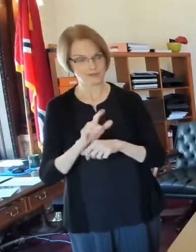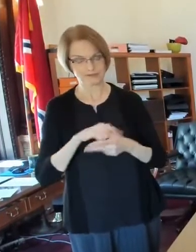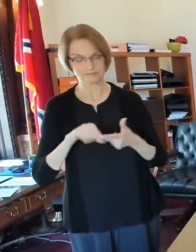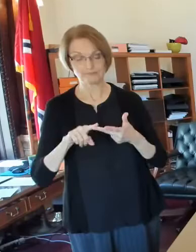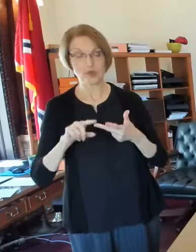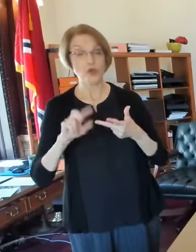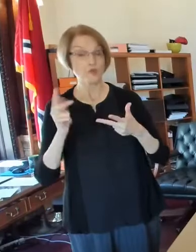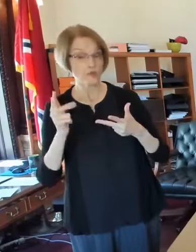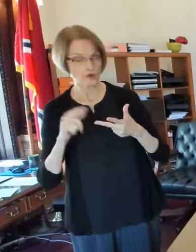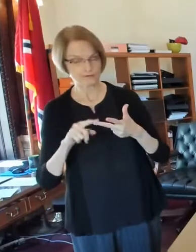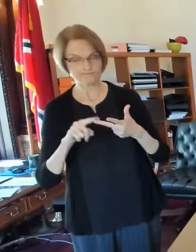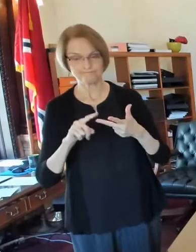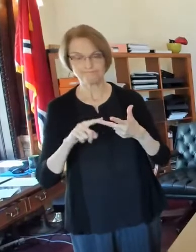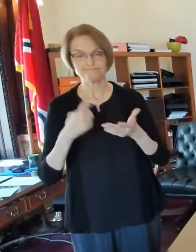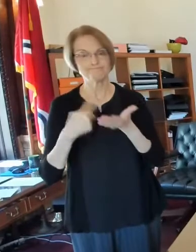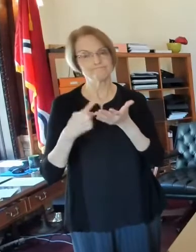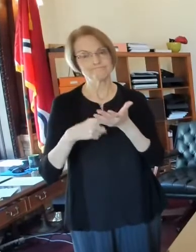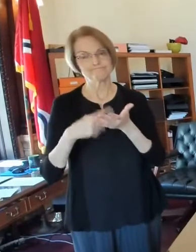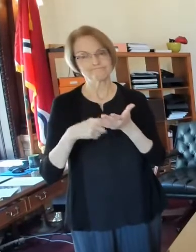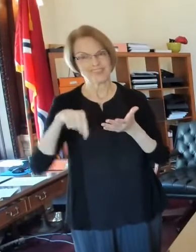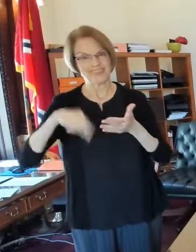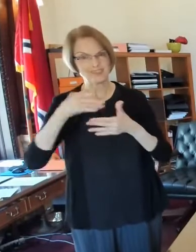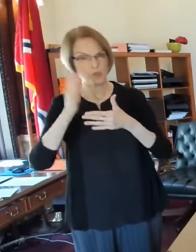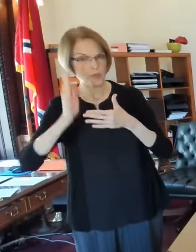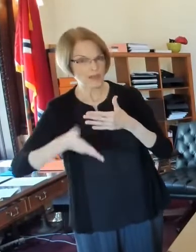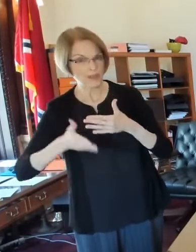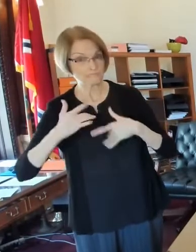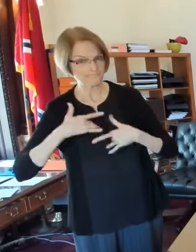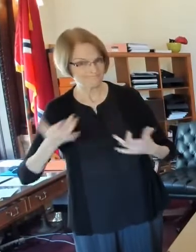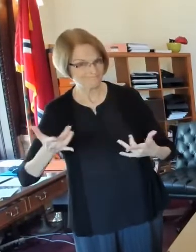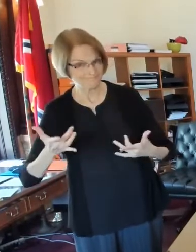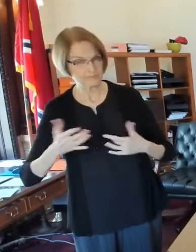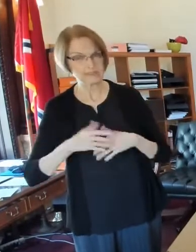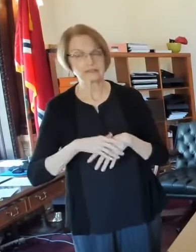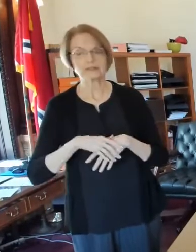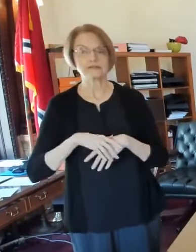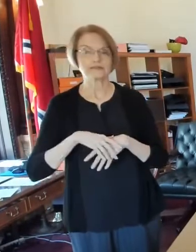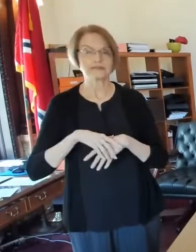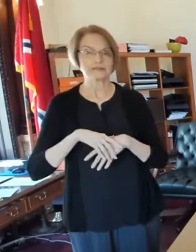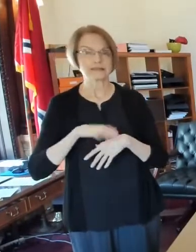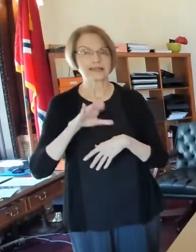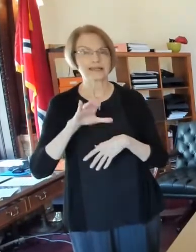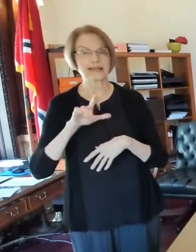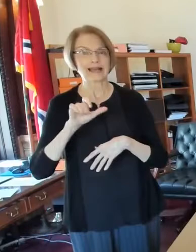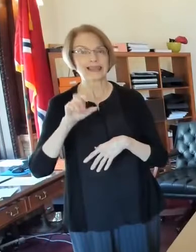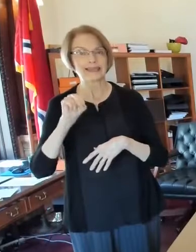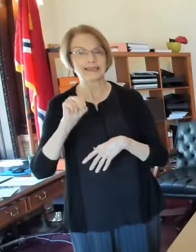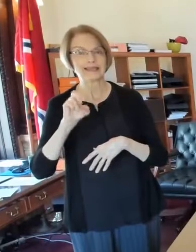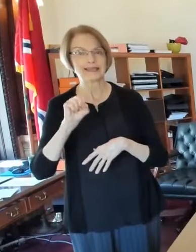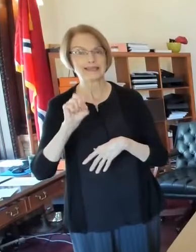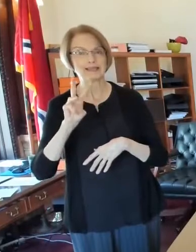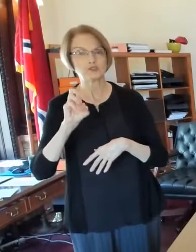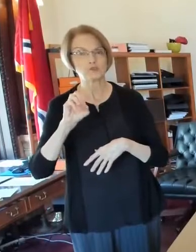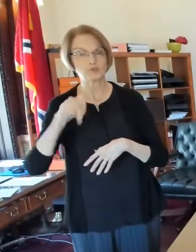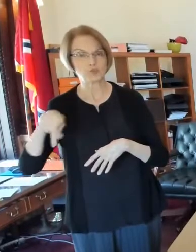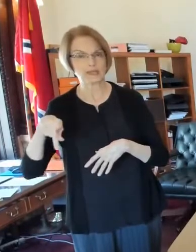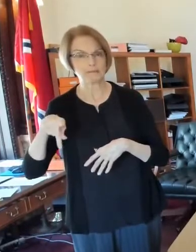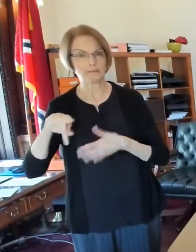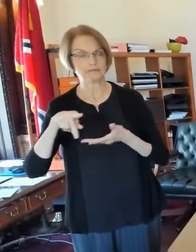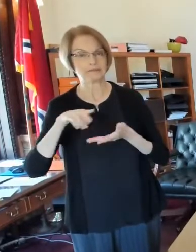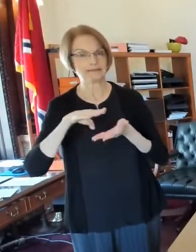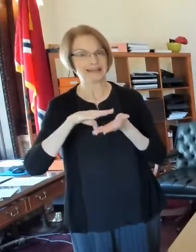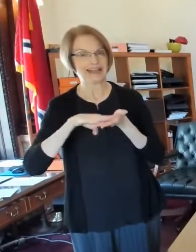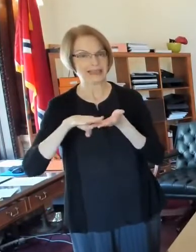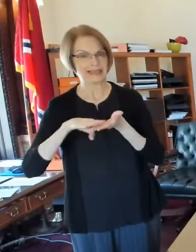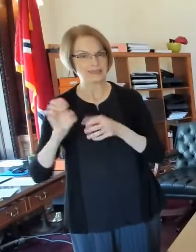is talking about what's going to happen this weekend with regard to clean sweep. So kicking this off